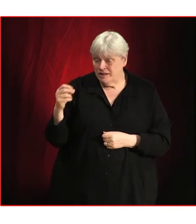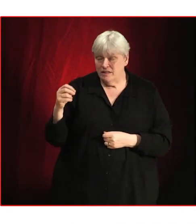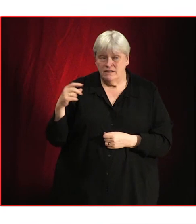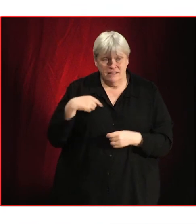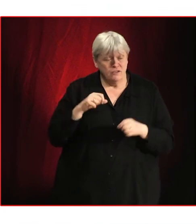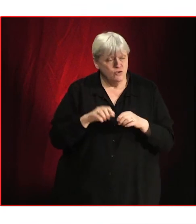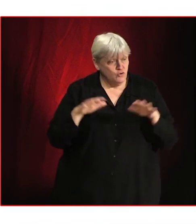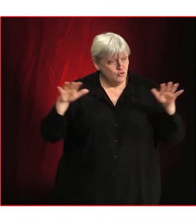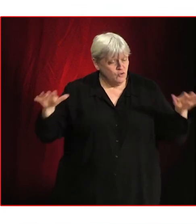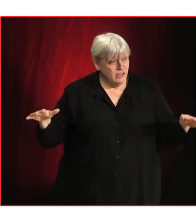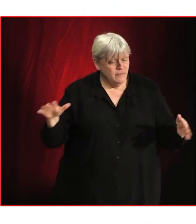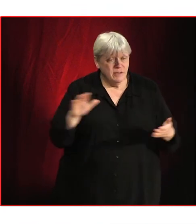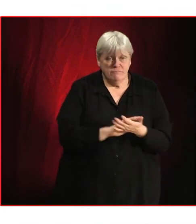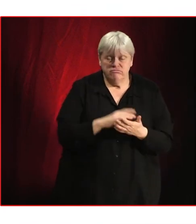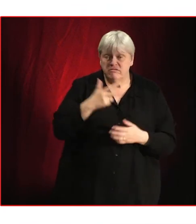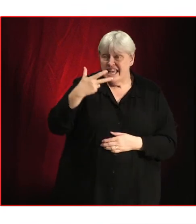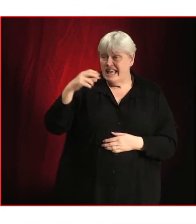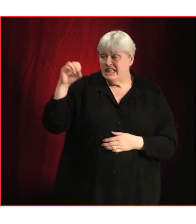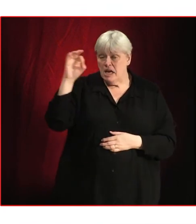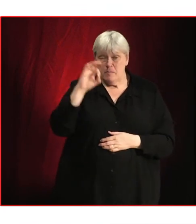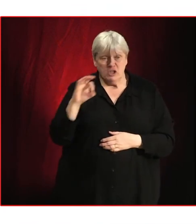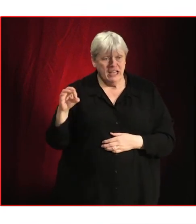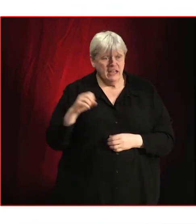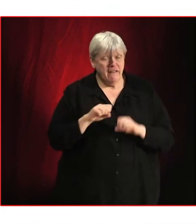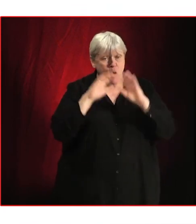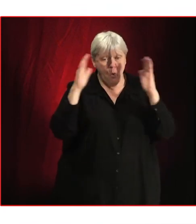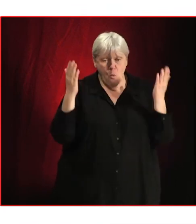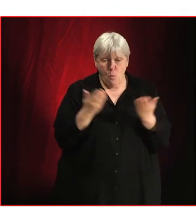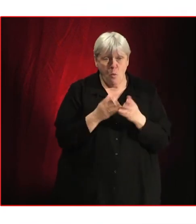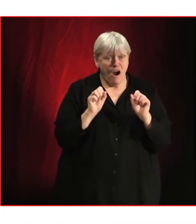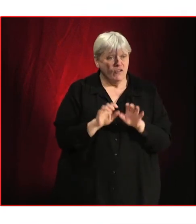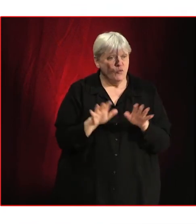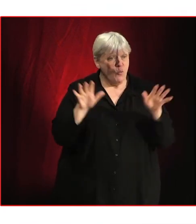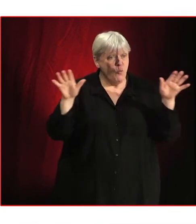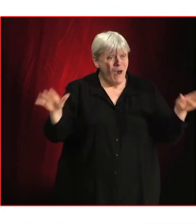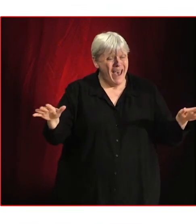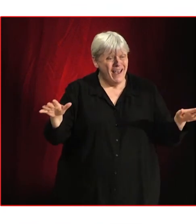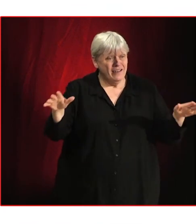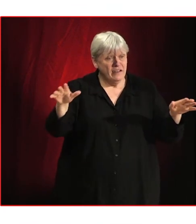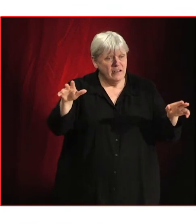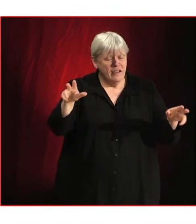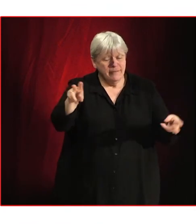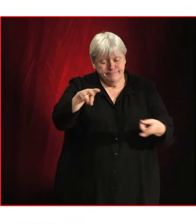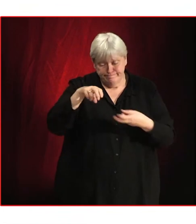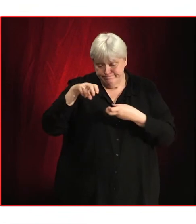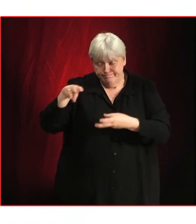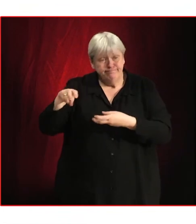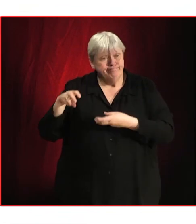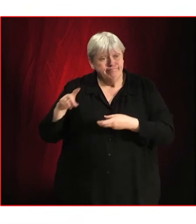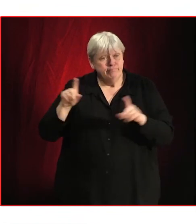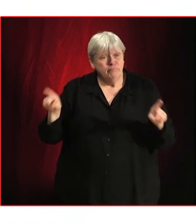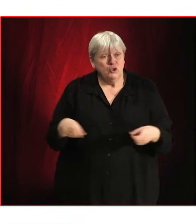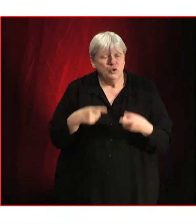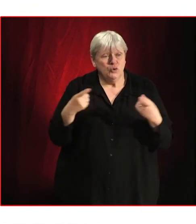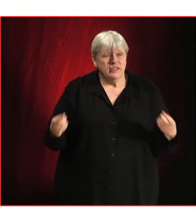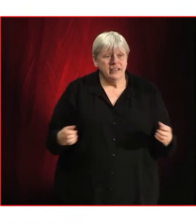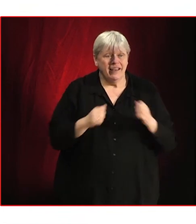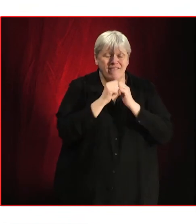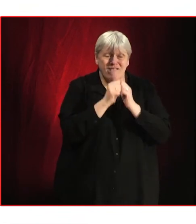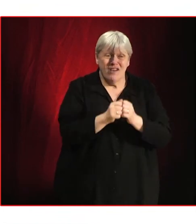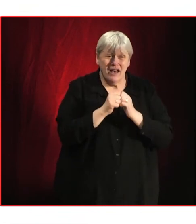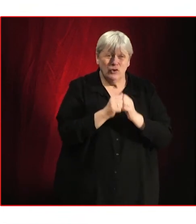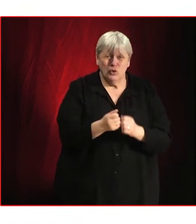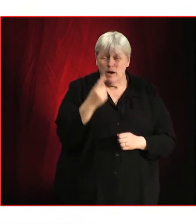streaming accounted for 80% of worldwide music consumption, yet the value of one stream on Spotify